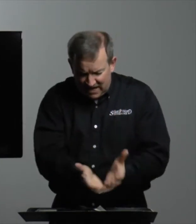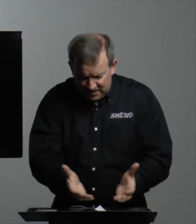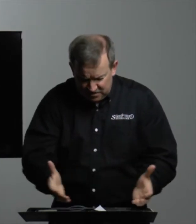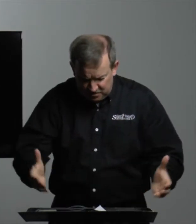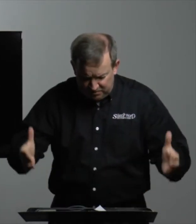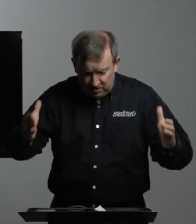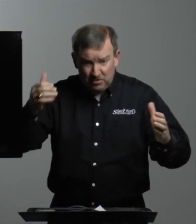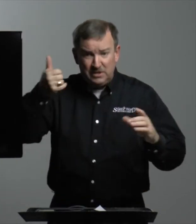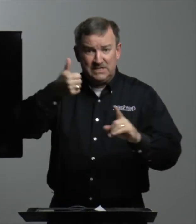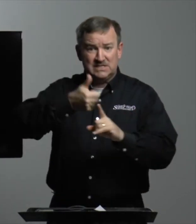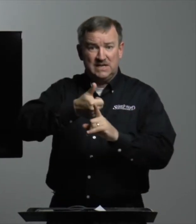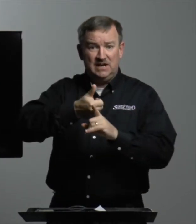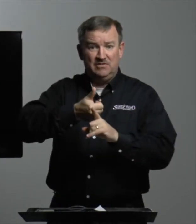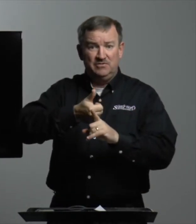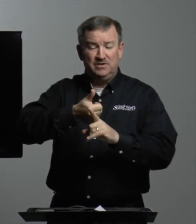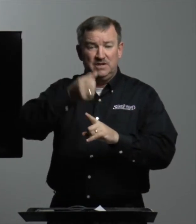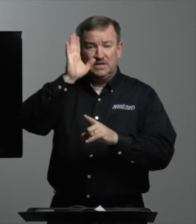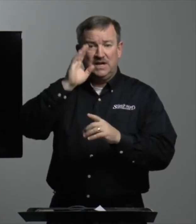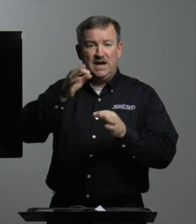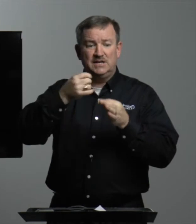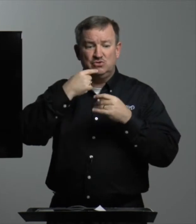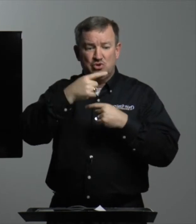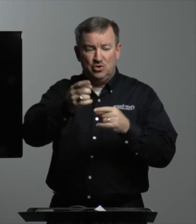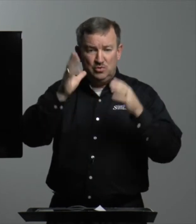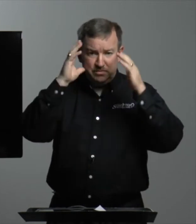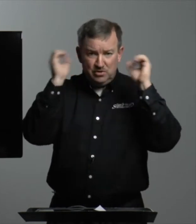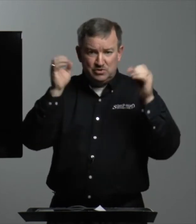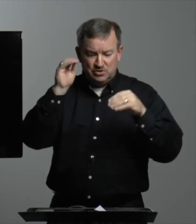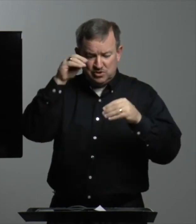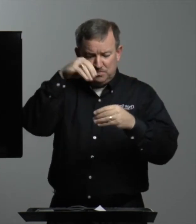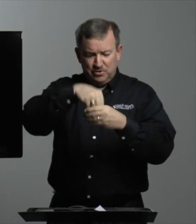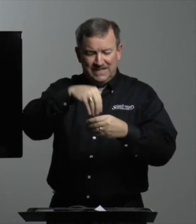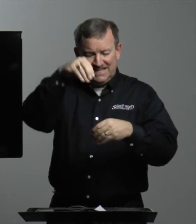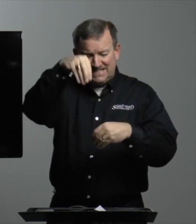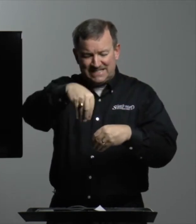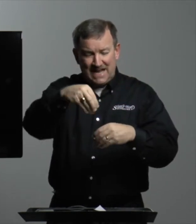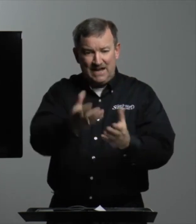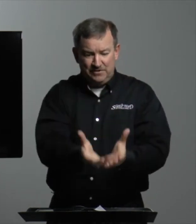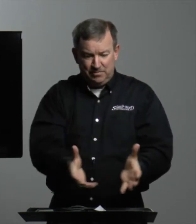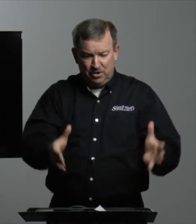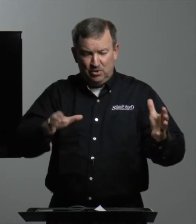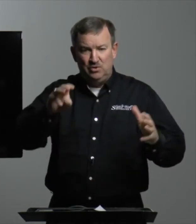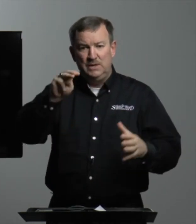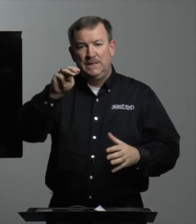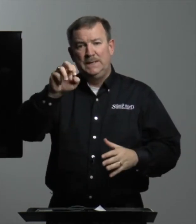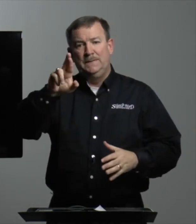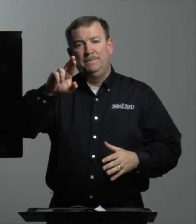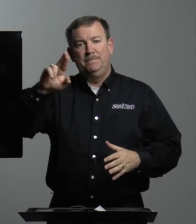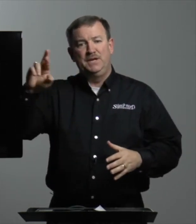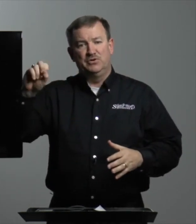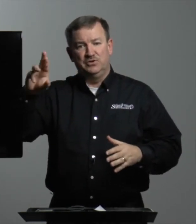the bowl itself, God told Moses to put inside the bowl mirrors.